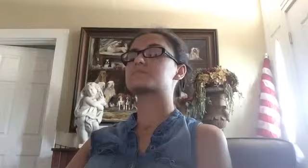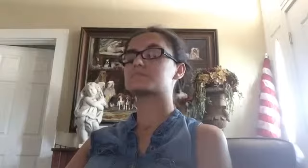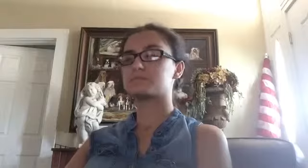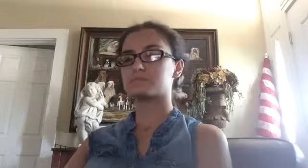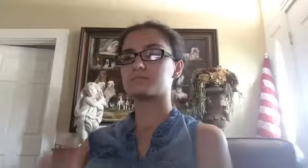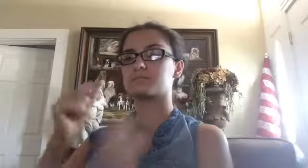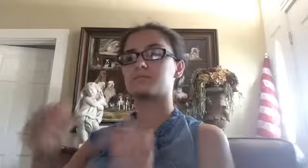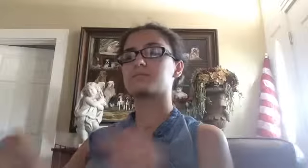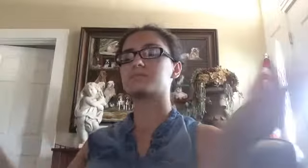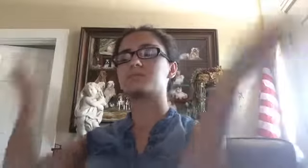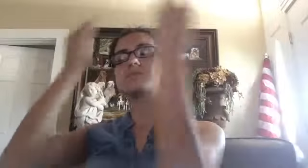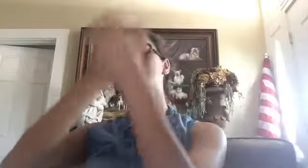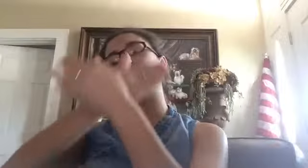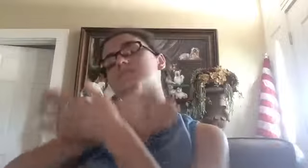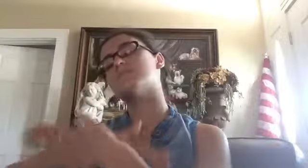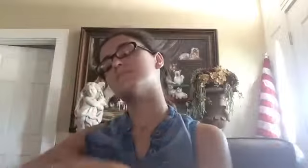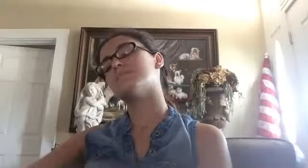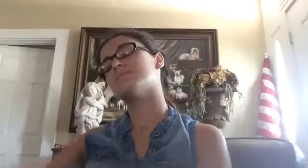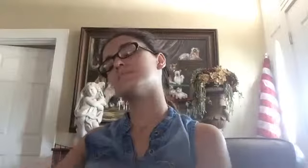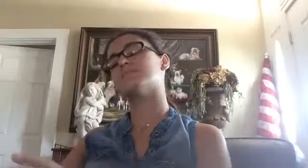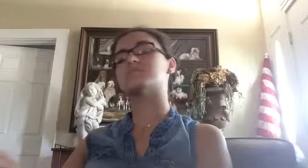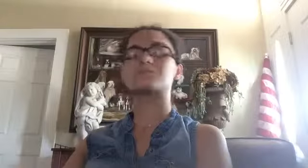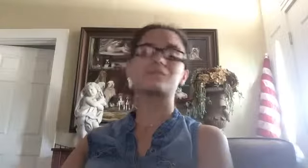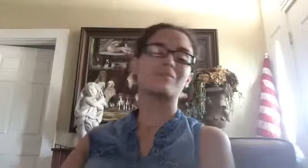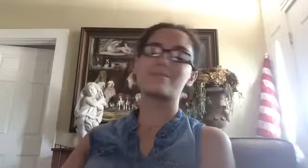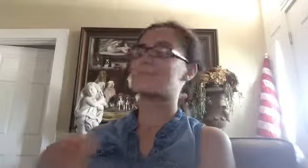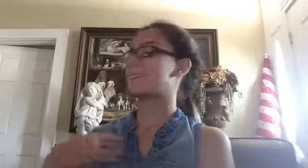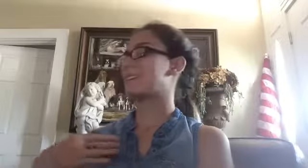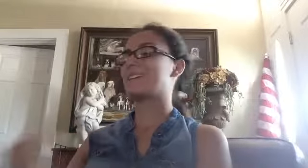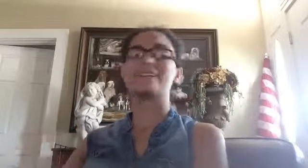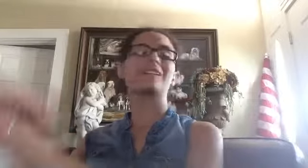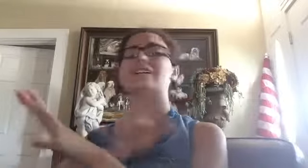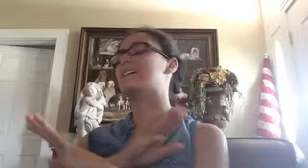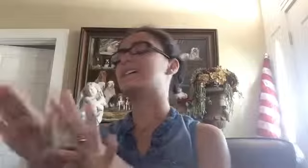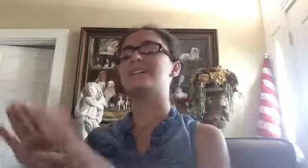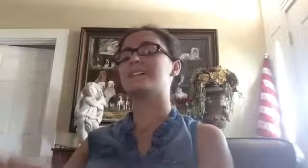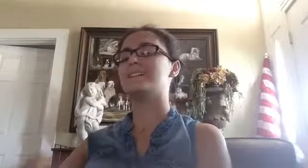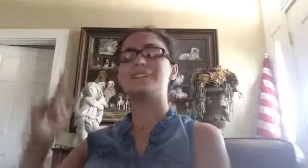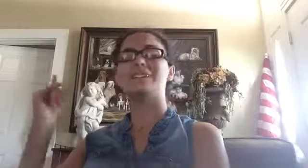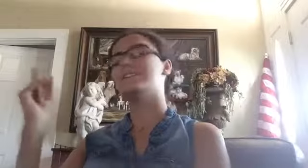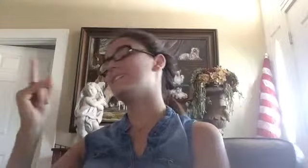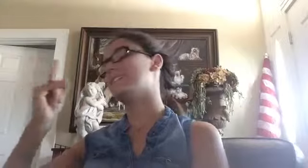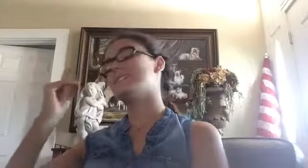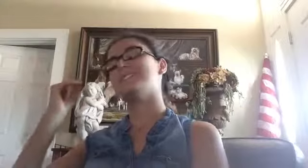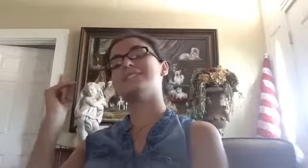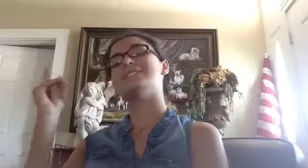Here in the dark, I'm not alone.